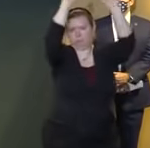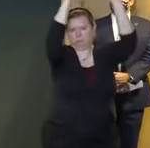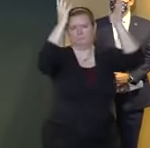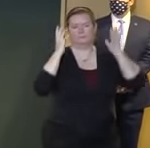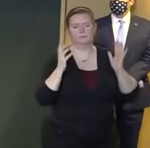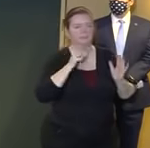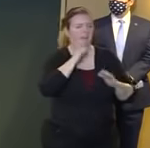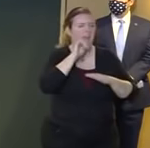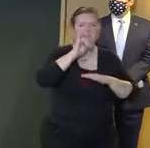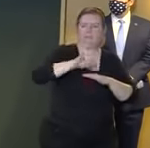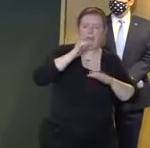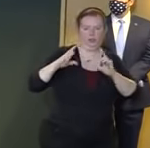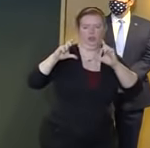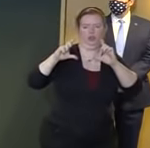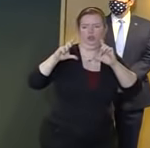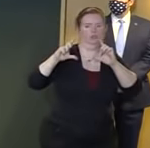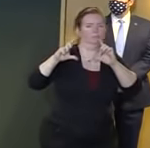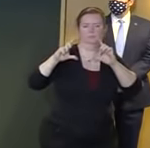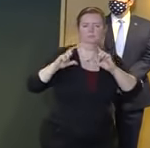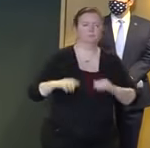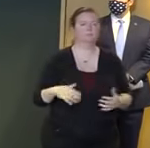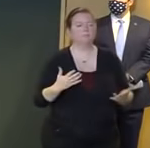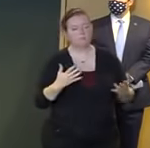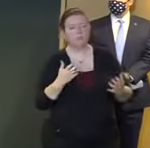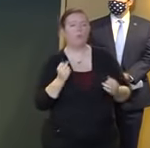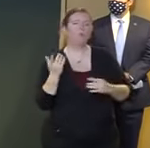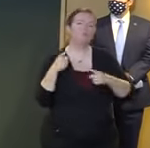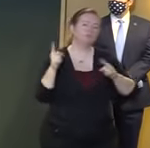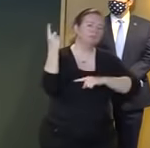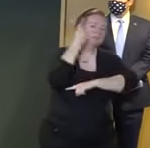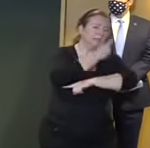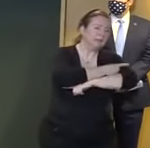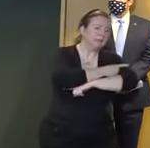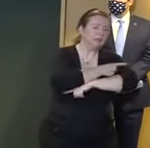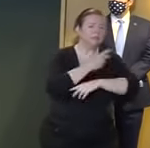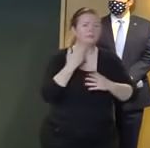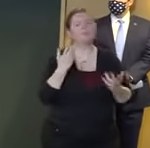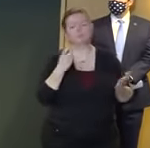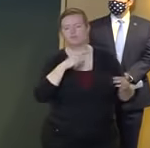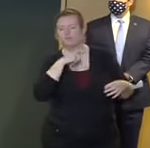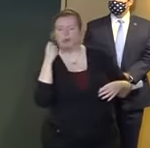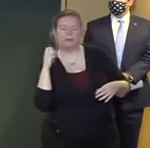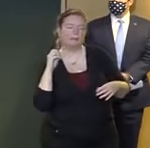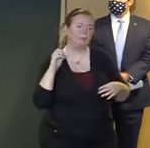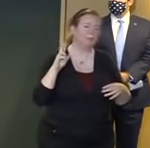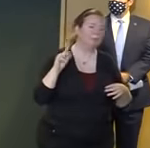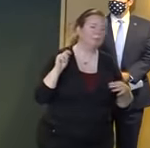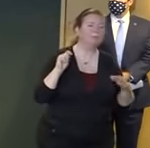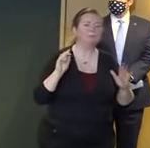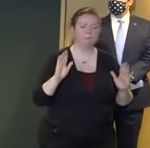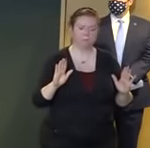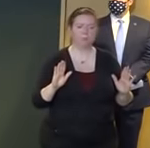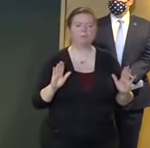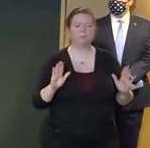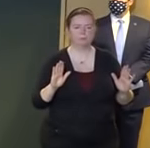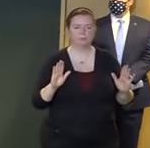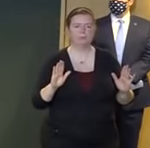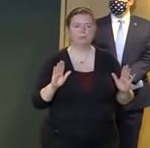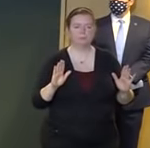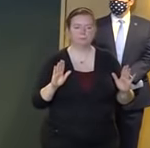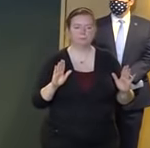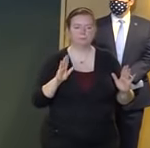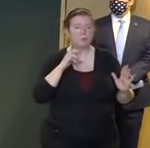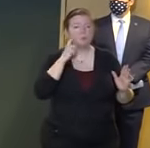should give us an opportunity to dry out I think the general sense is that sort of rain picking up across the state